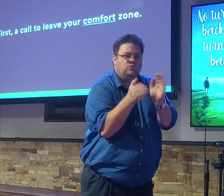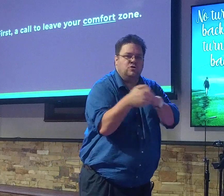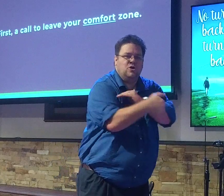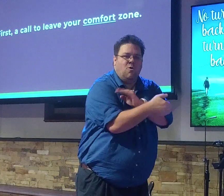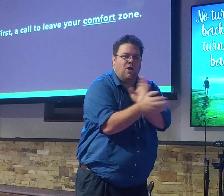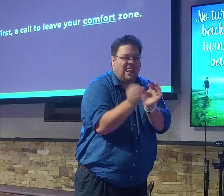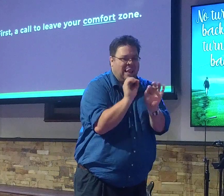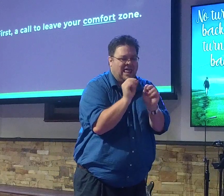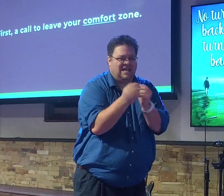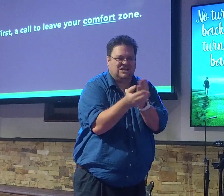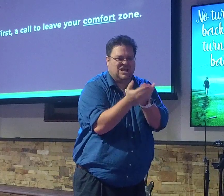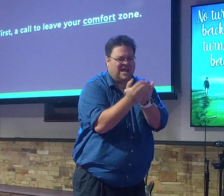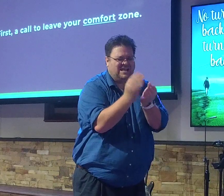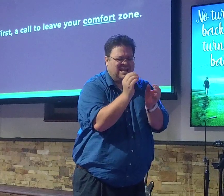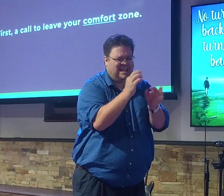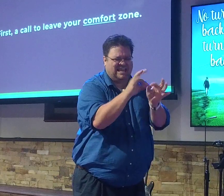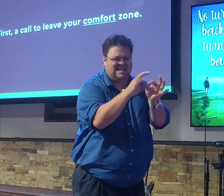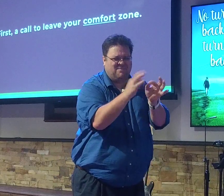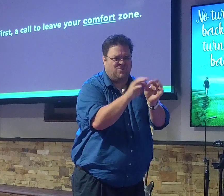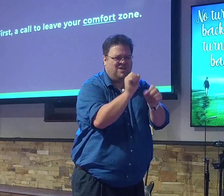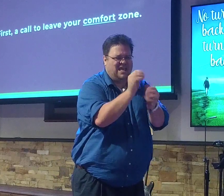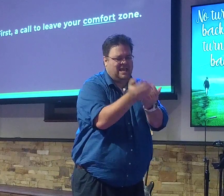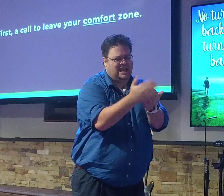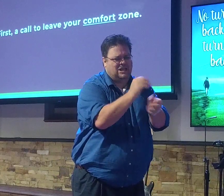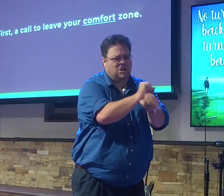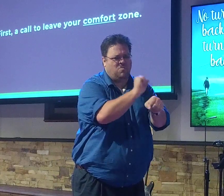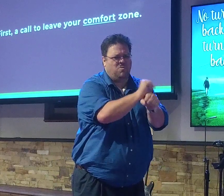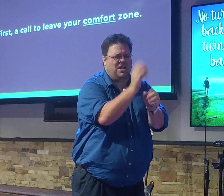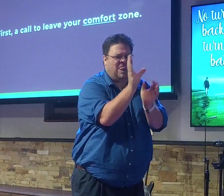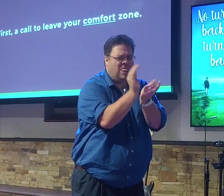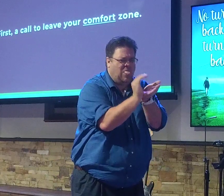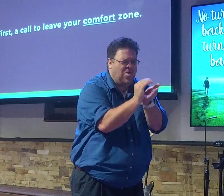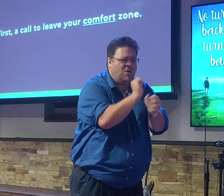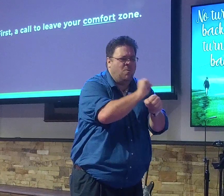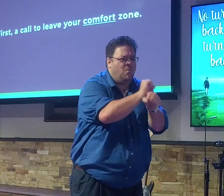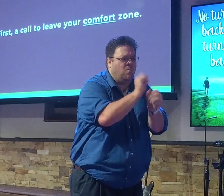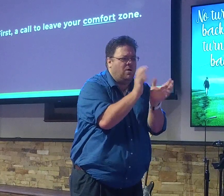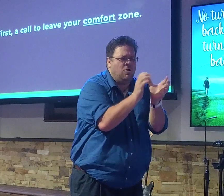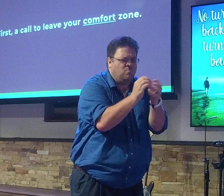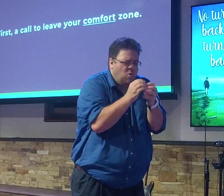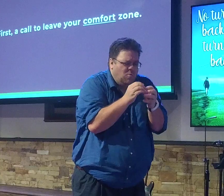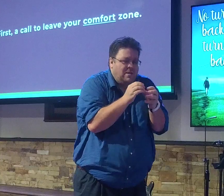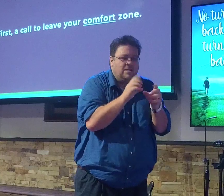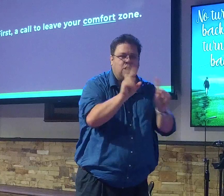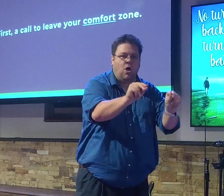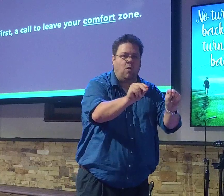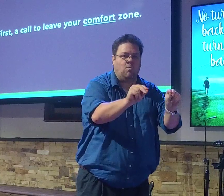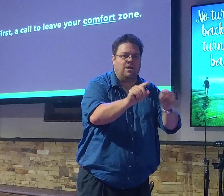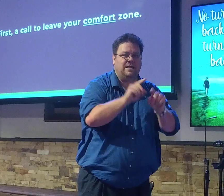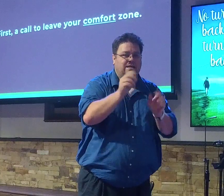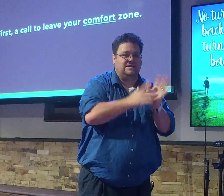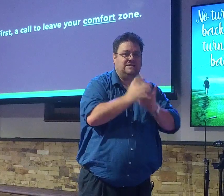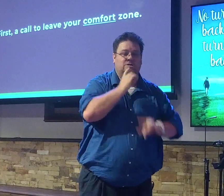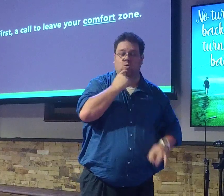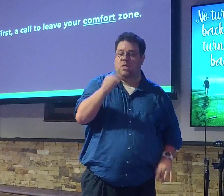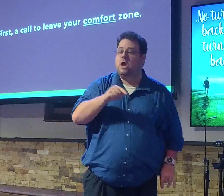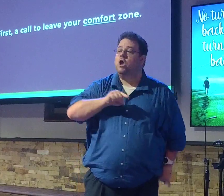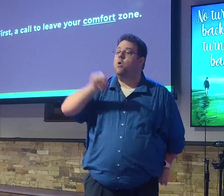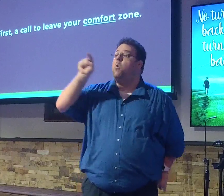And you know that. Some of you in here are like, you know that. The Holy Spirit's been dealing with you. And you know okay, just okay is not